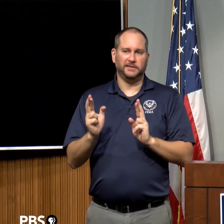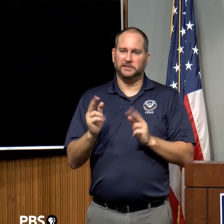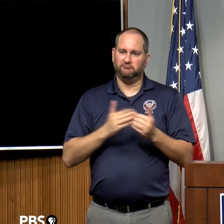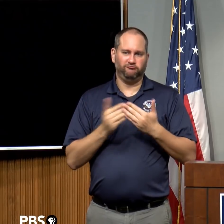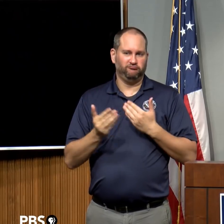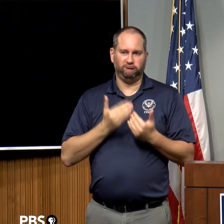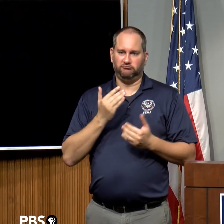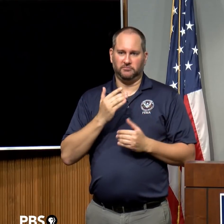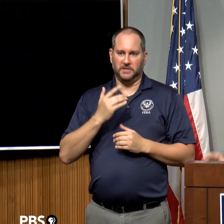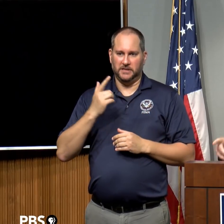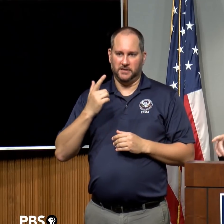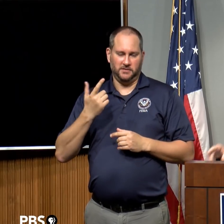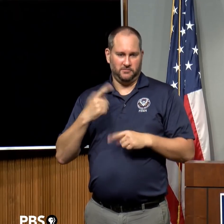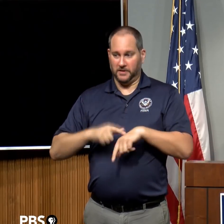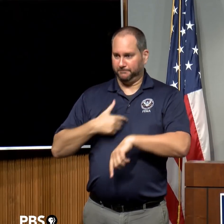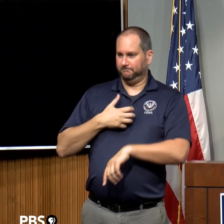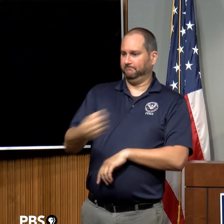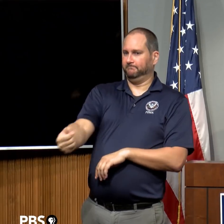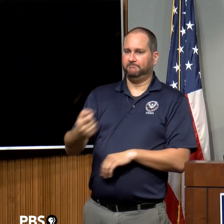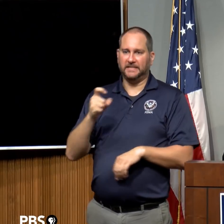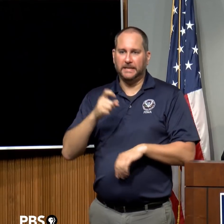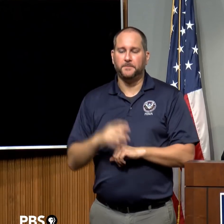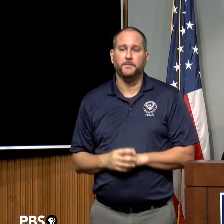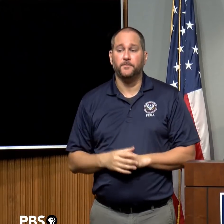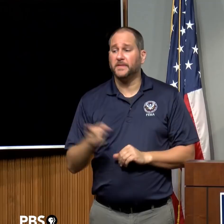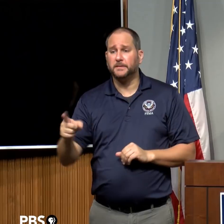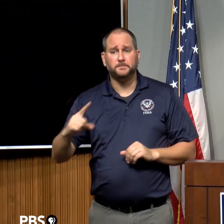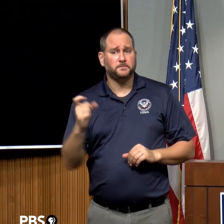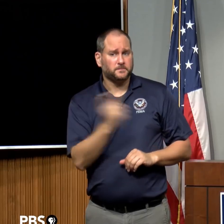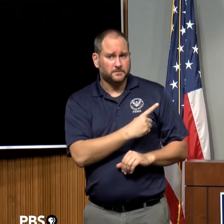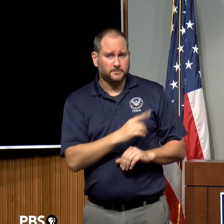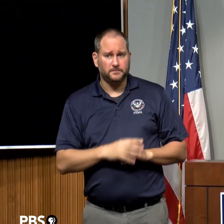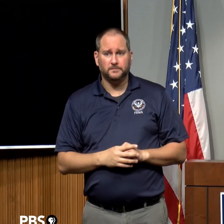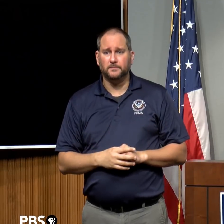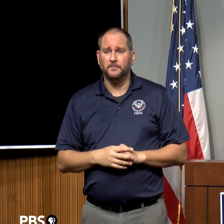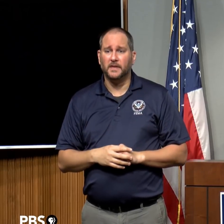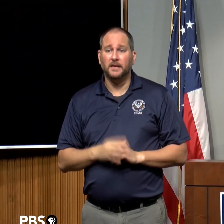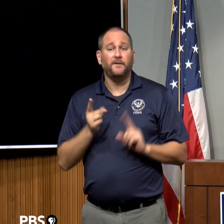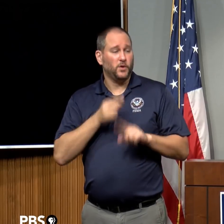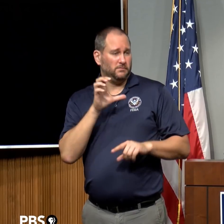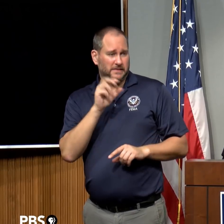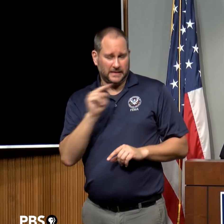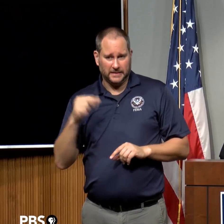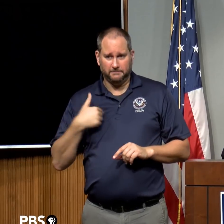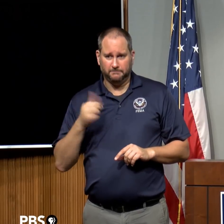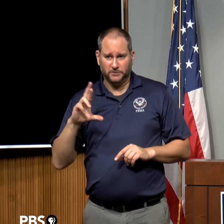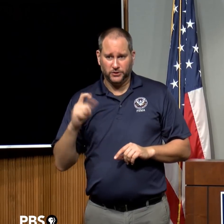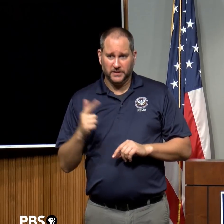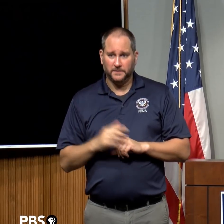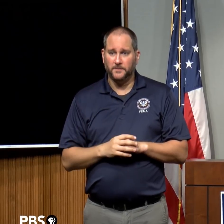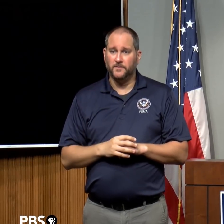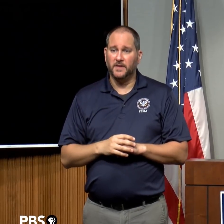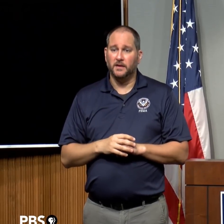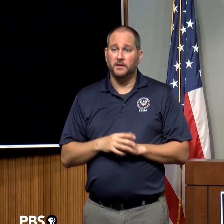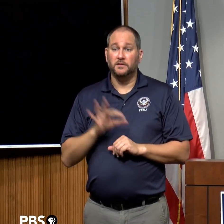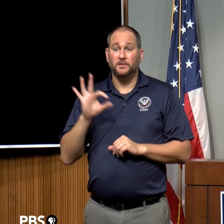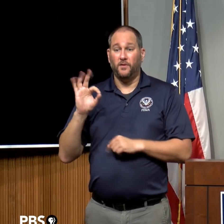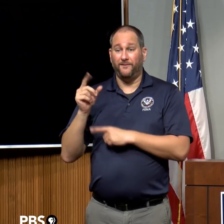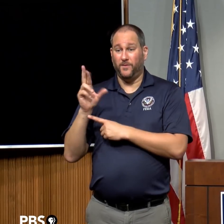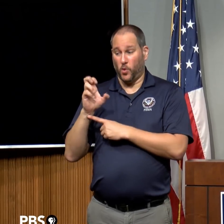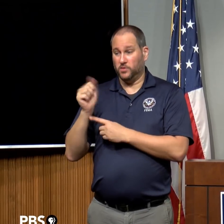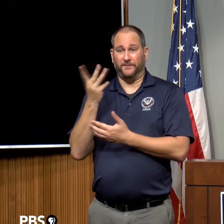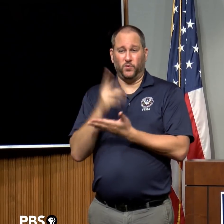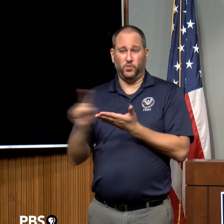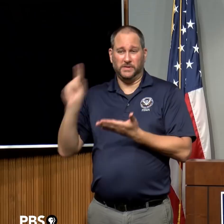our way. Yes, sir. Great, Jeff. Greg Wallace from CNN. With Florence, a few weeks ago we saw a lot of flooding.